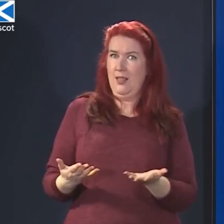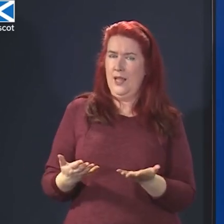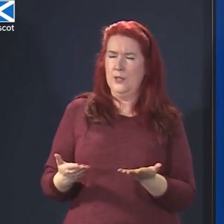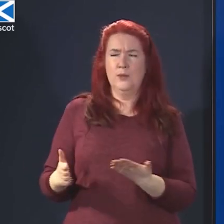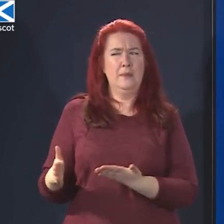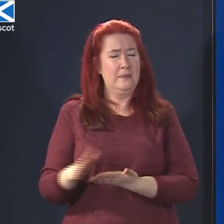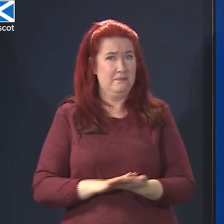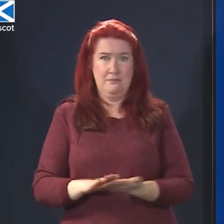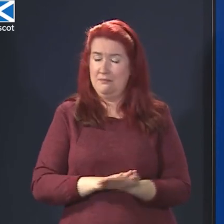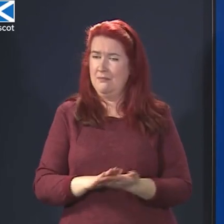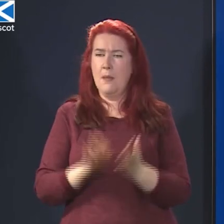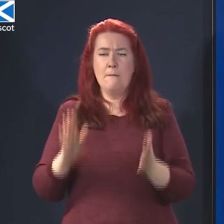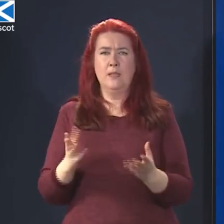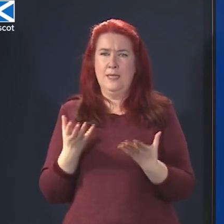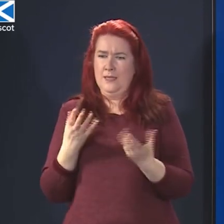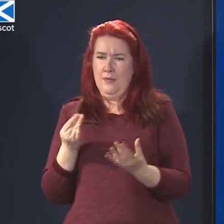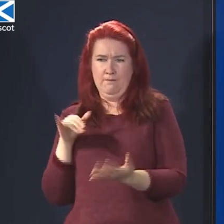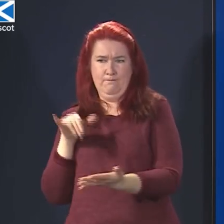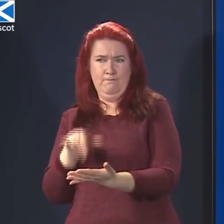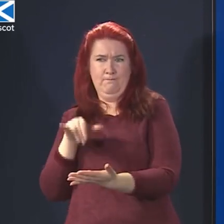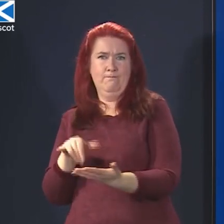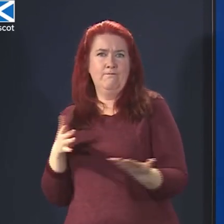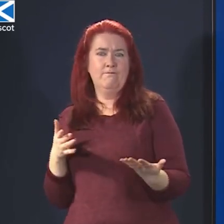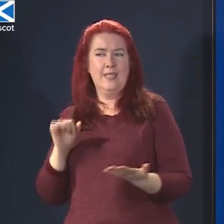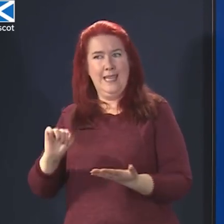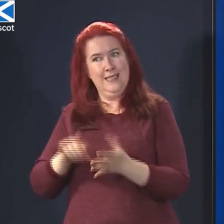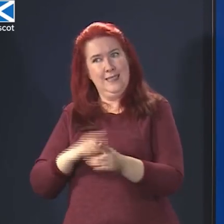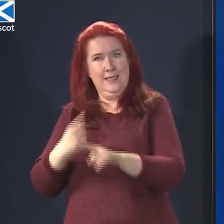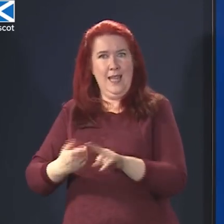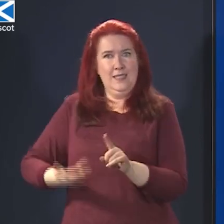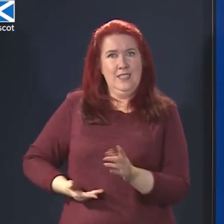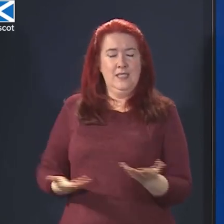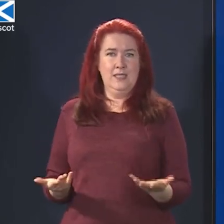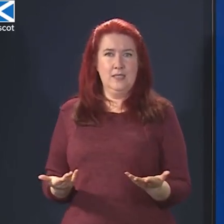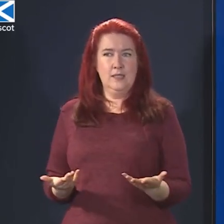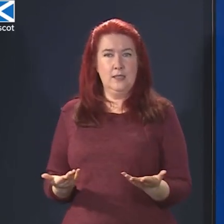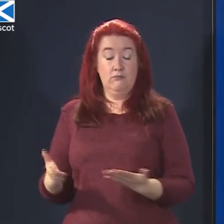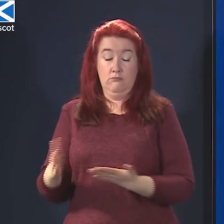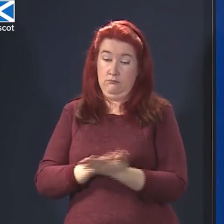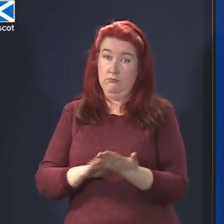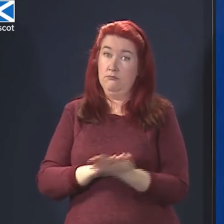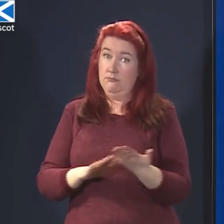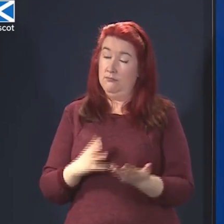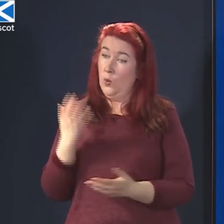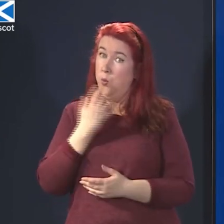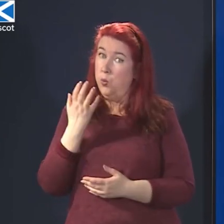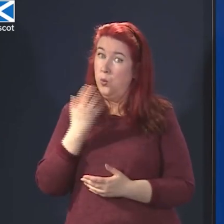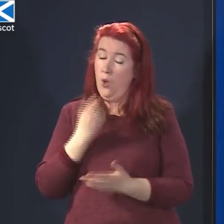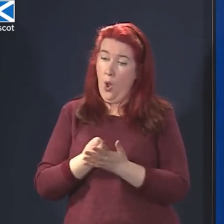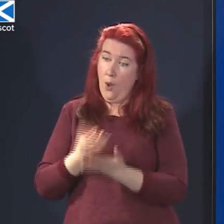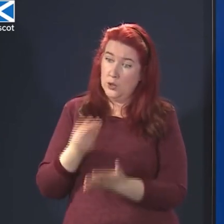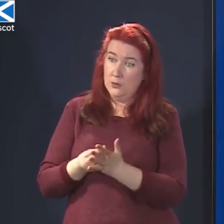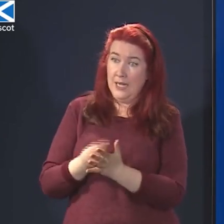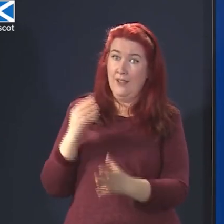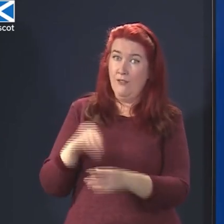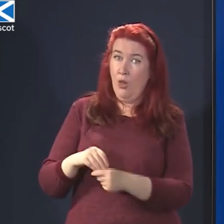something untoward about his tax affairs, to a very large tune in terms of the amount of money